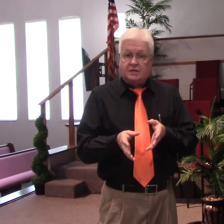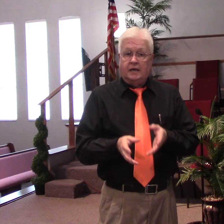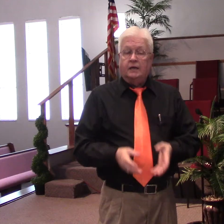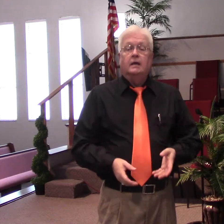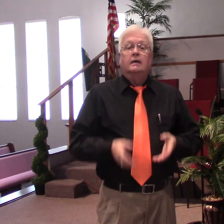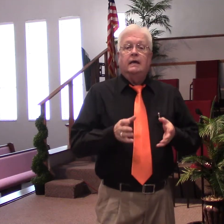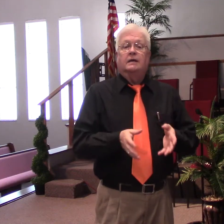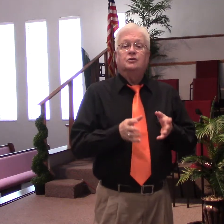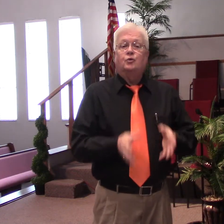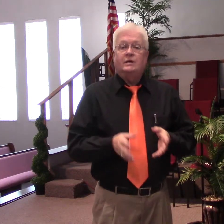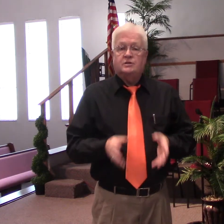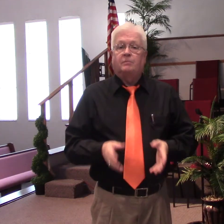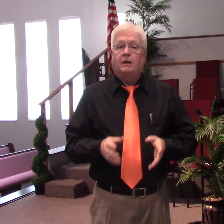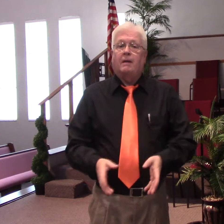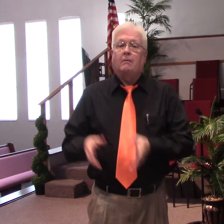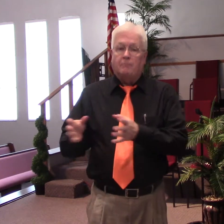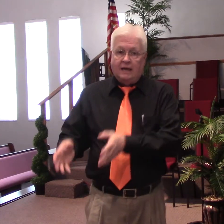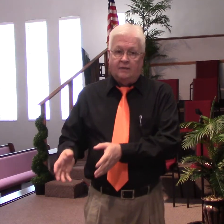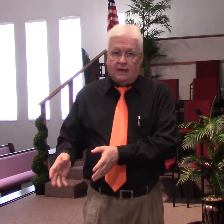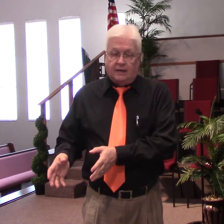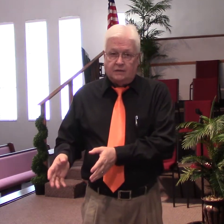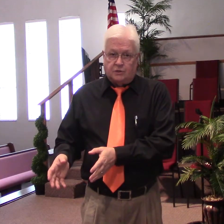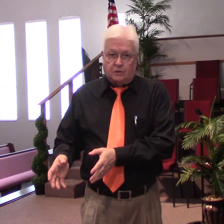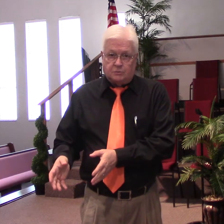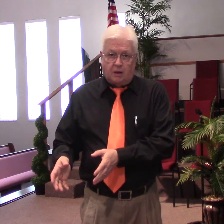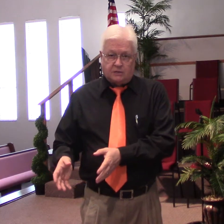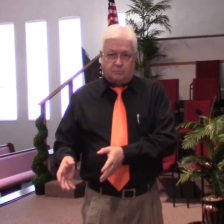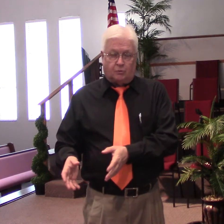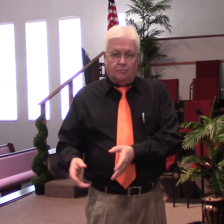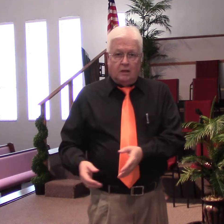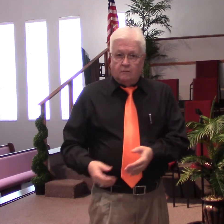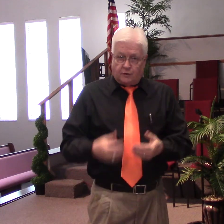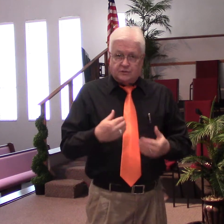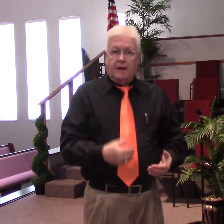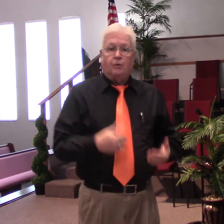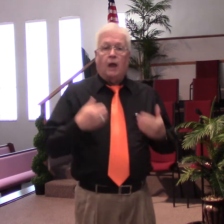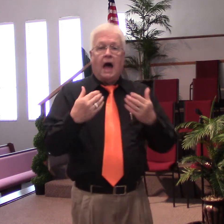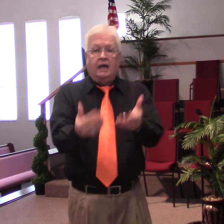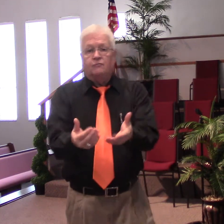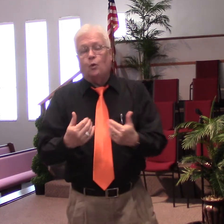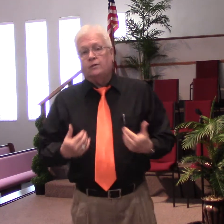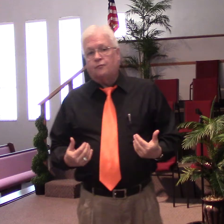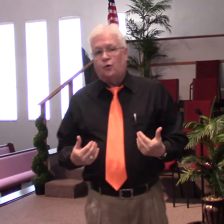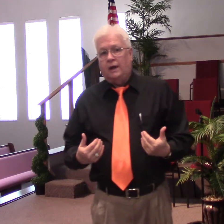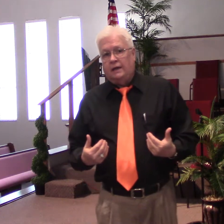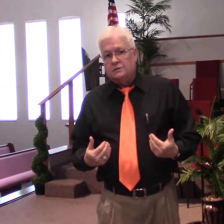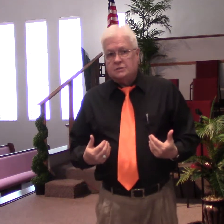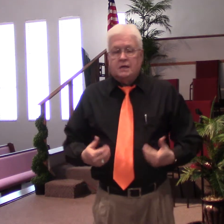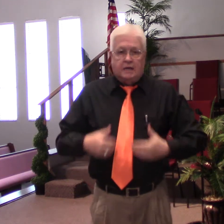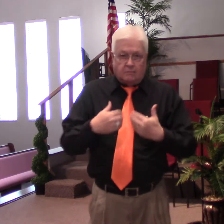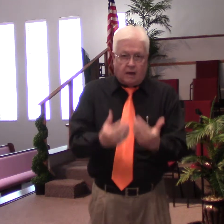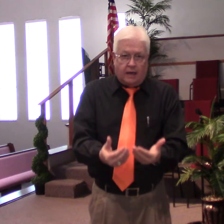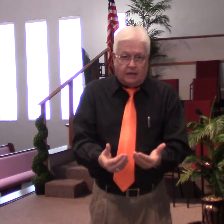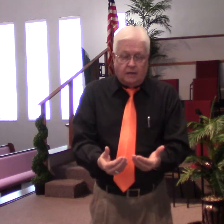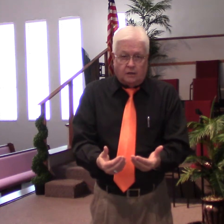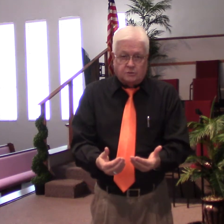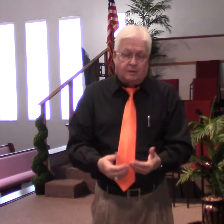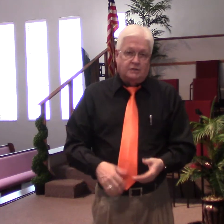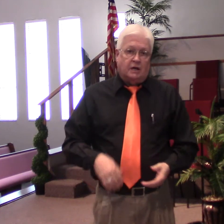stake in doing something about making that day as good as possible. For example, I have coined the phrase in my keynote speech, and I